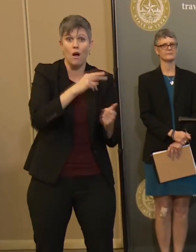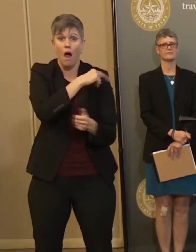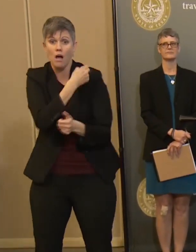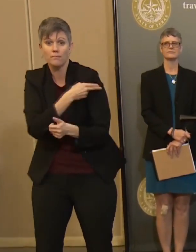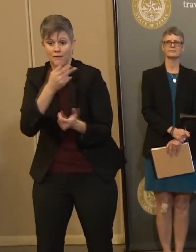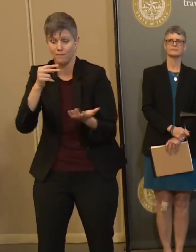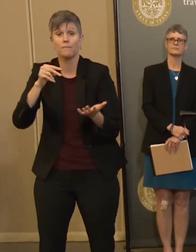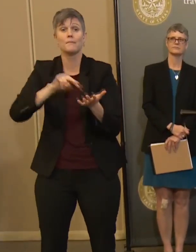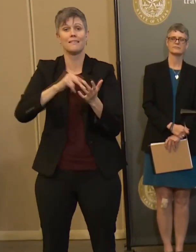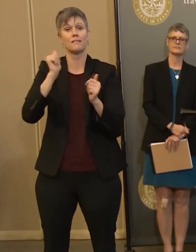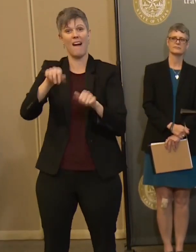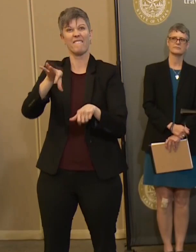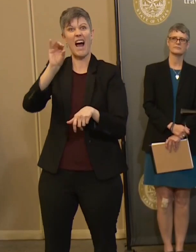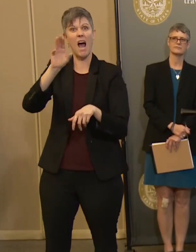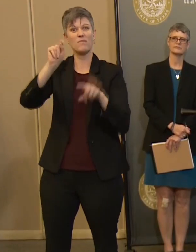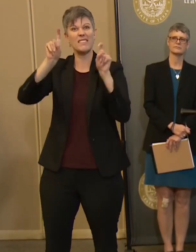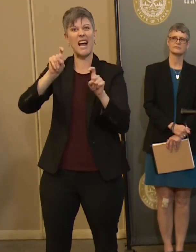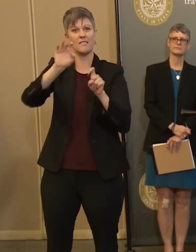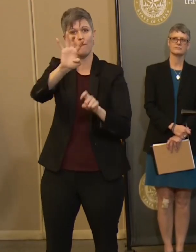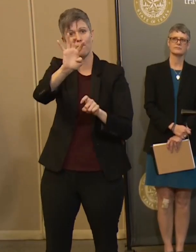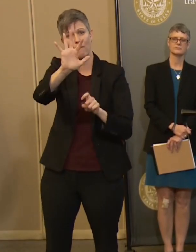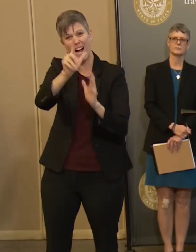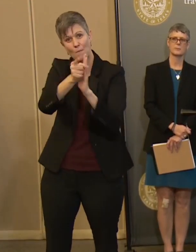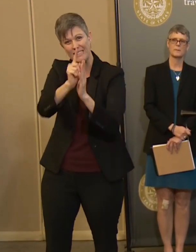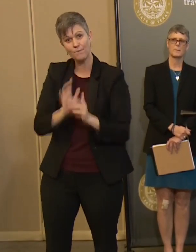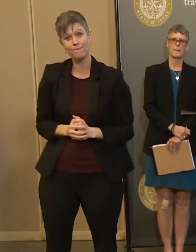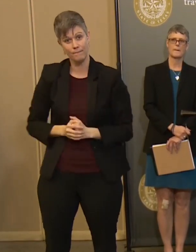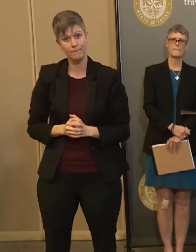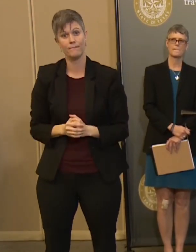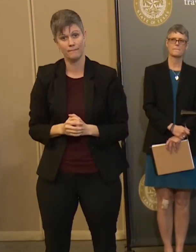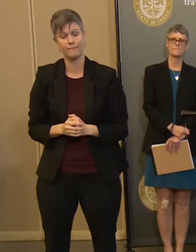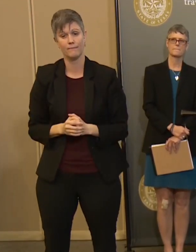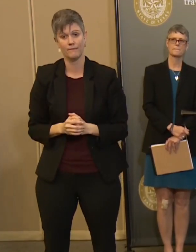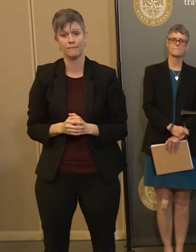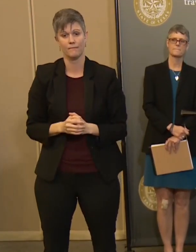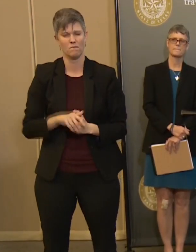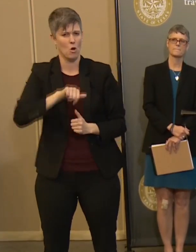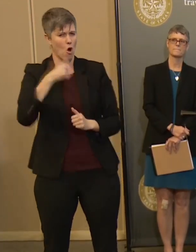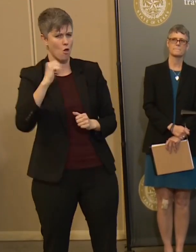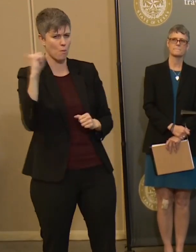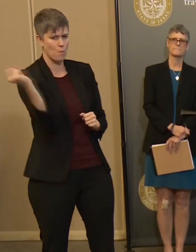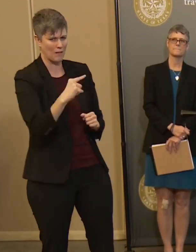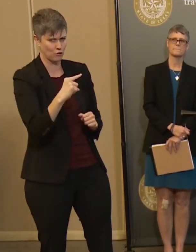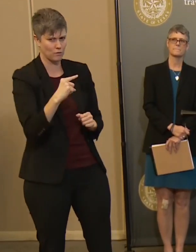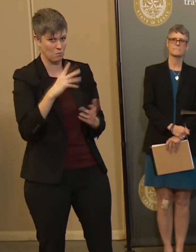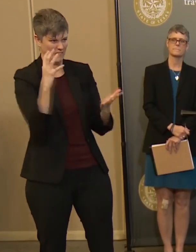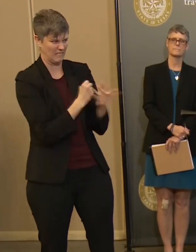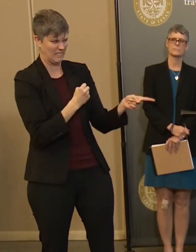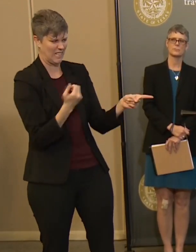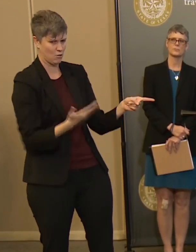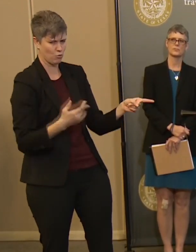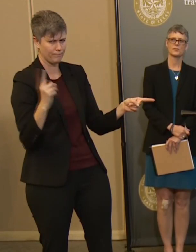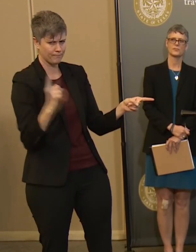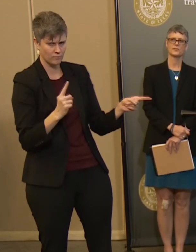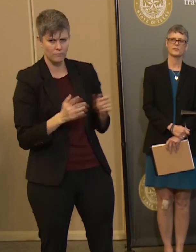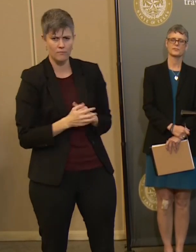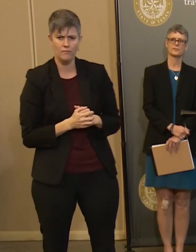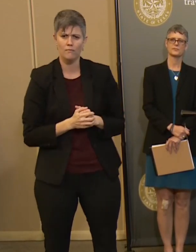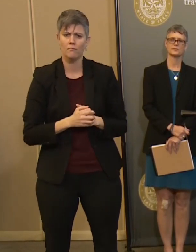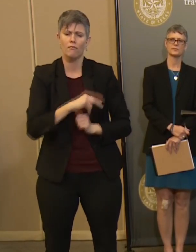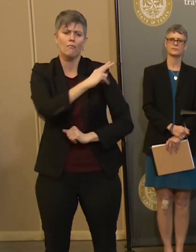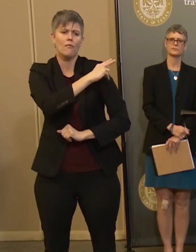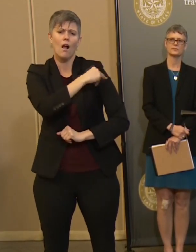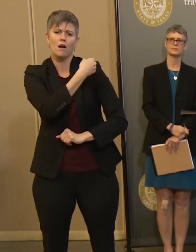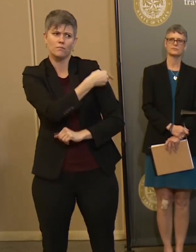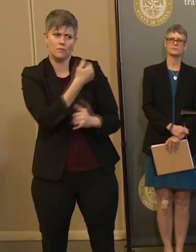And in, in terms of sort of, and I'll go ahead and ask a question on behalf of KUT here. In terms of hospitals right now, are